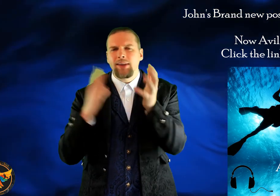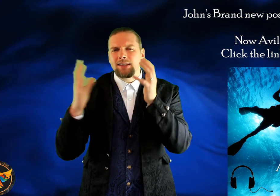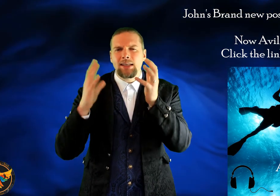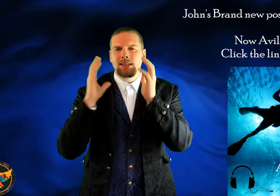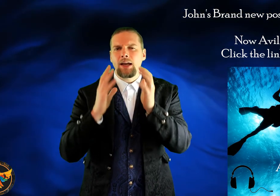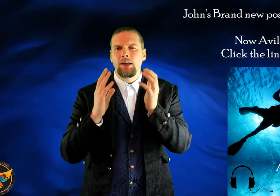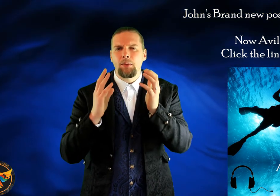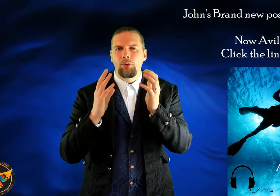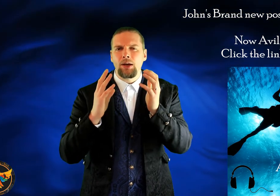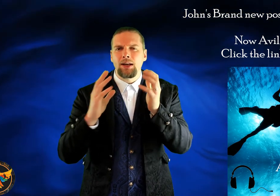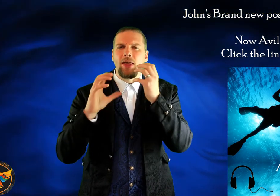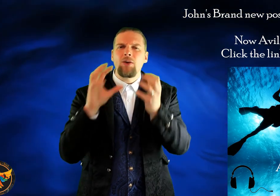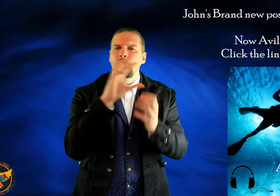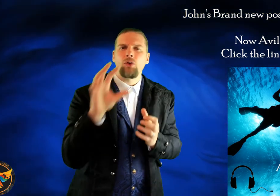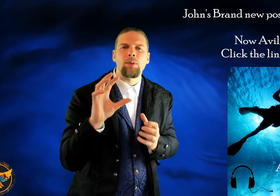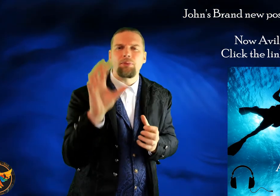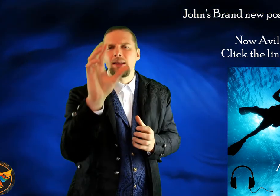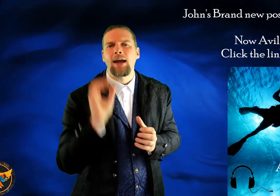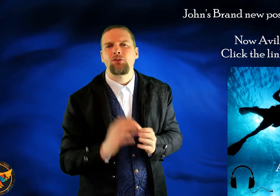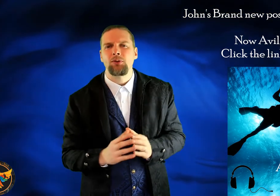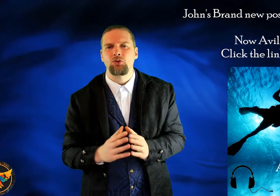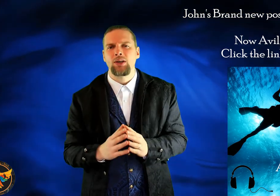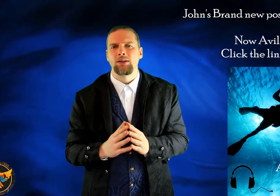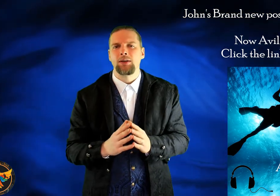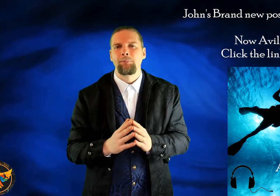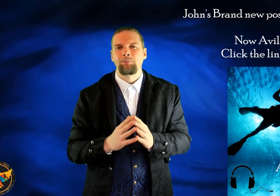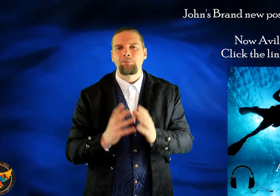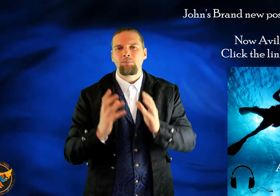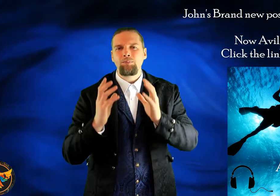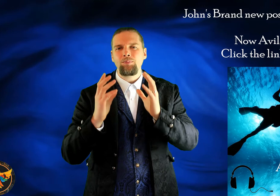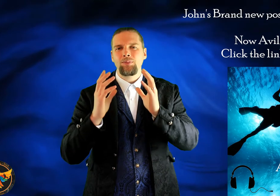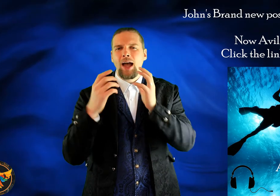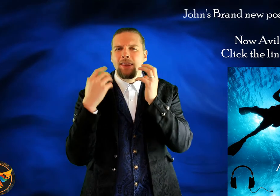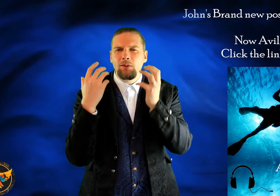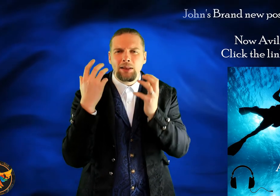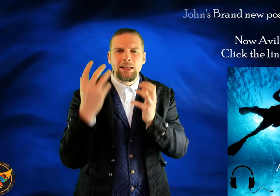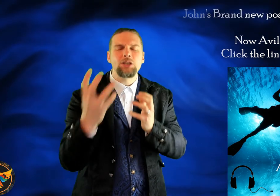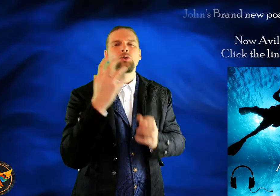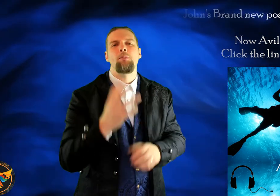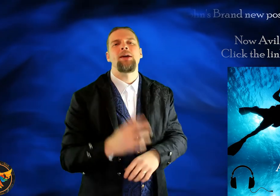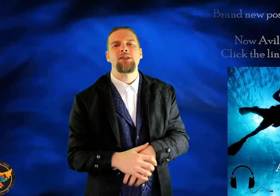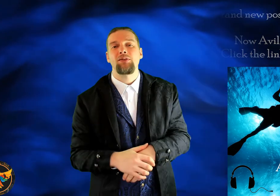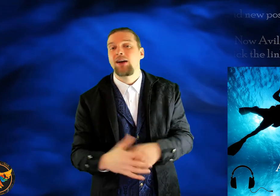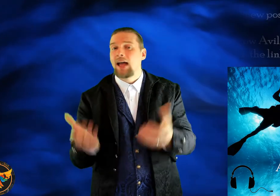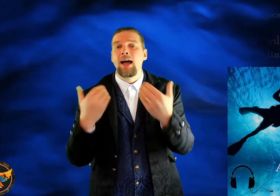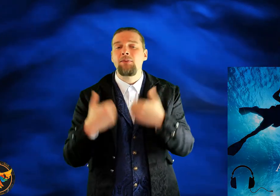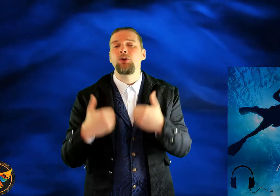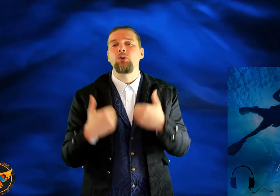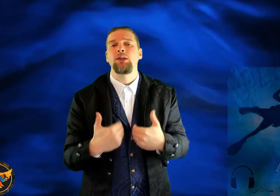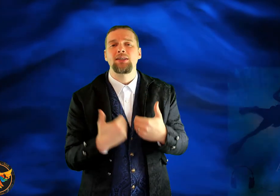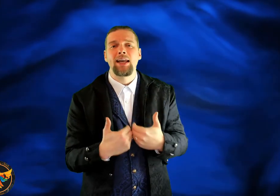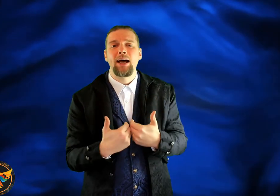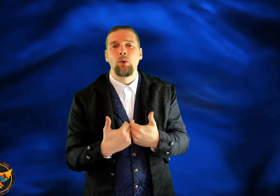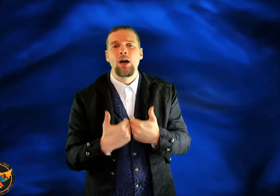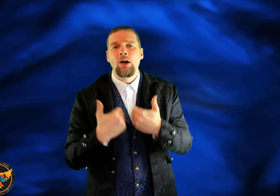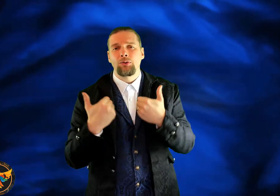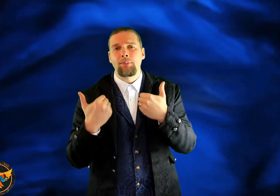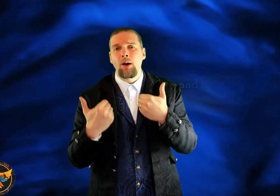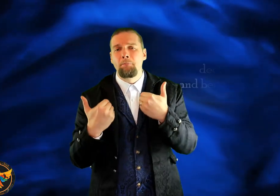these things start in the brain and therefore in the brain, they have to be treated. And it leads to amazing effect. I have been doing this now for about a